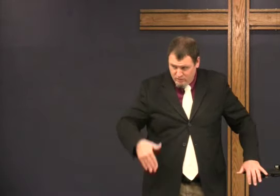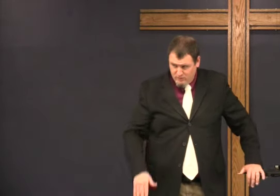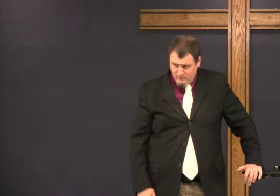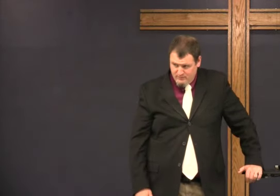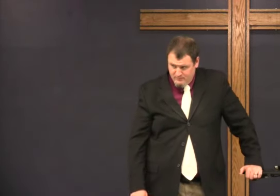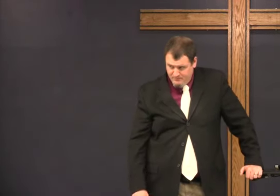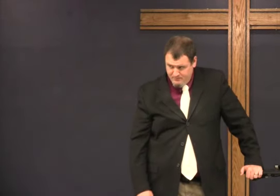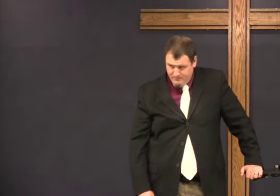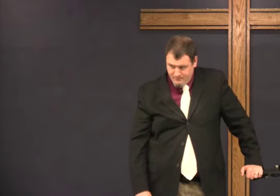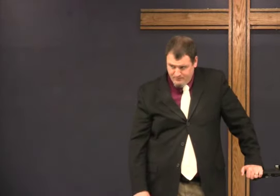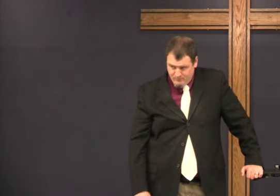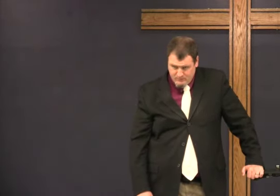have you put it on yet